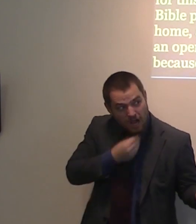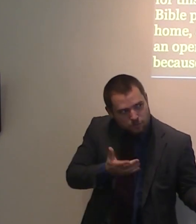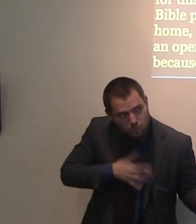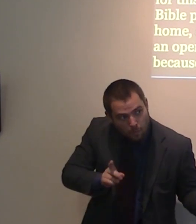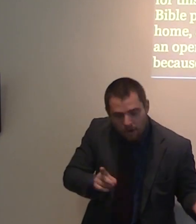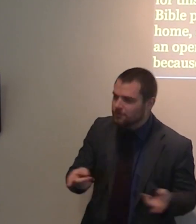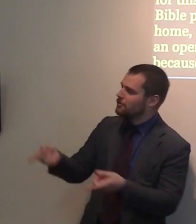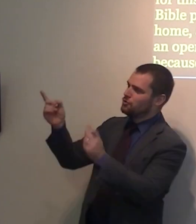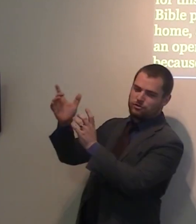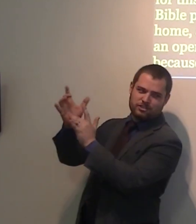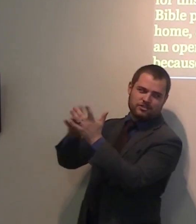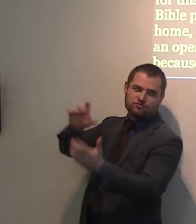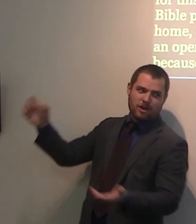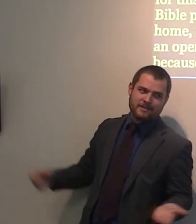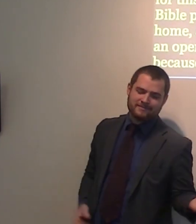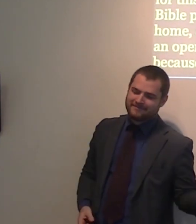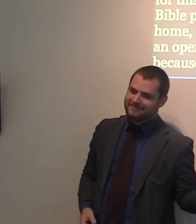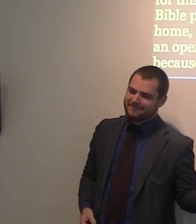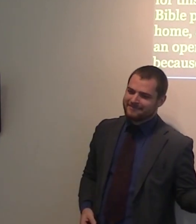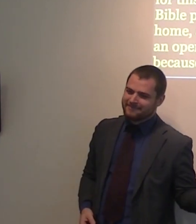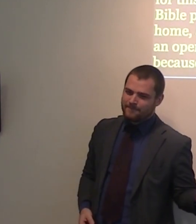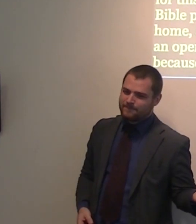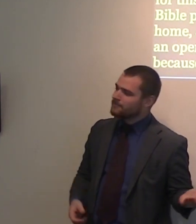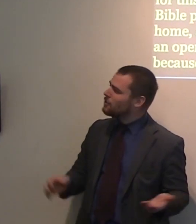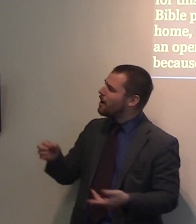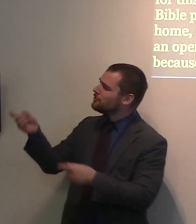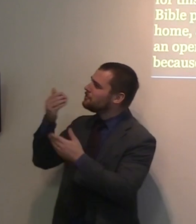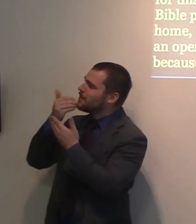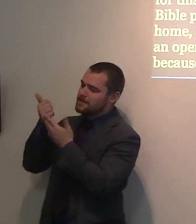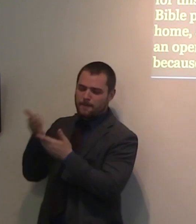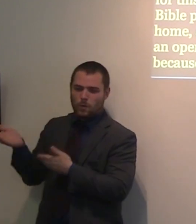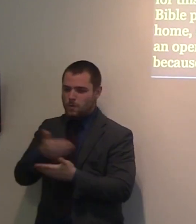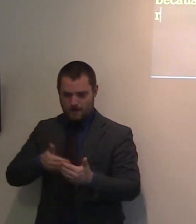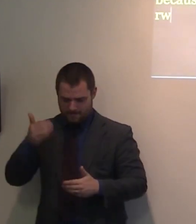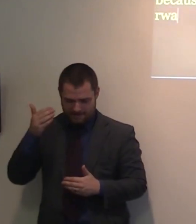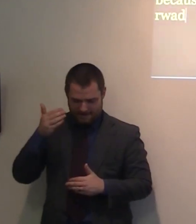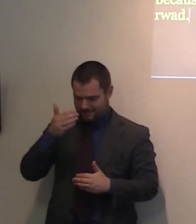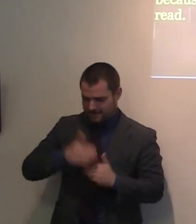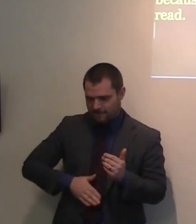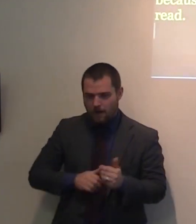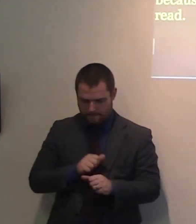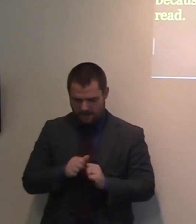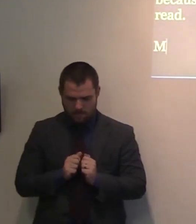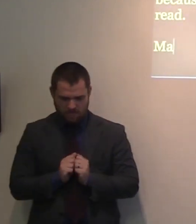never to lose our instrumentality and never to lose our godly tastes.